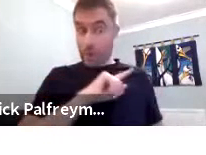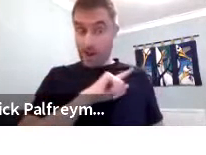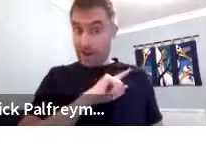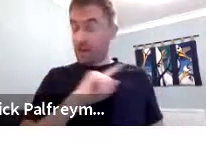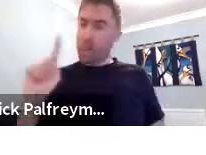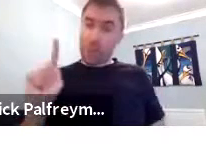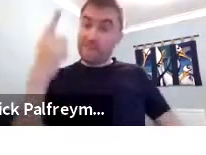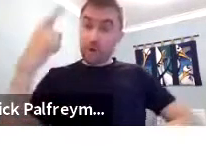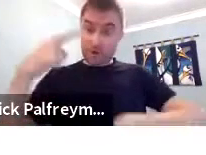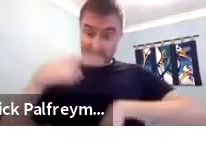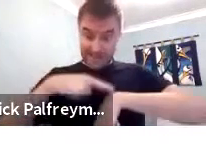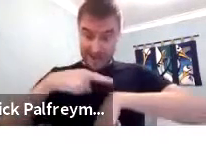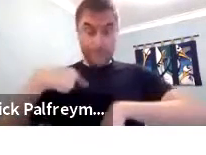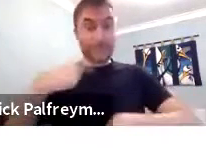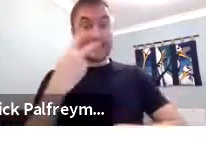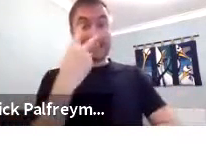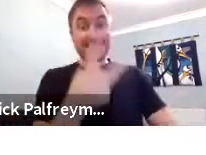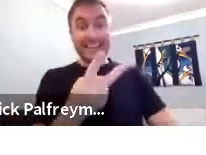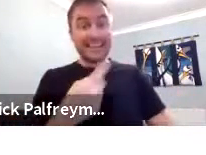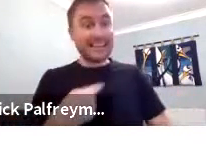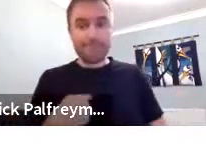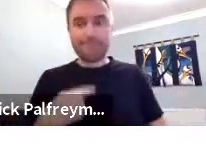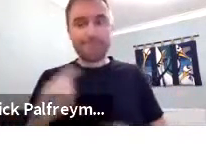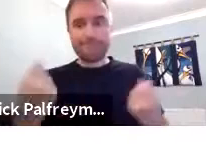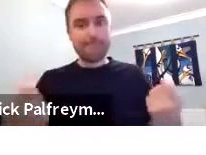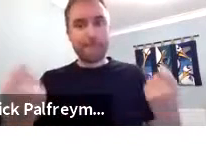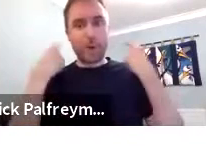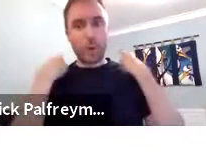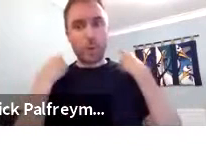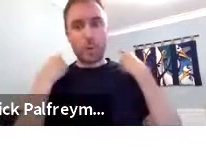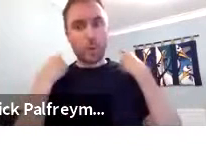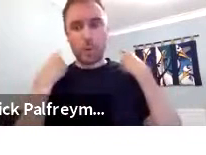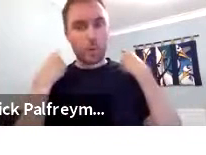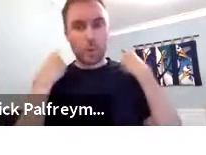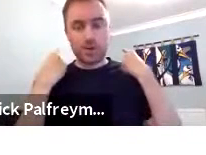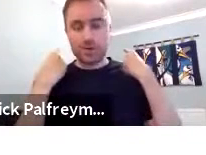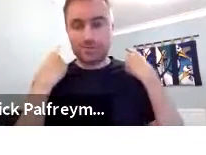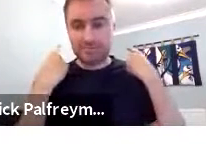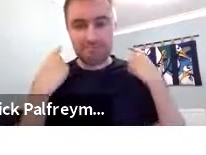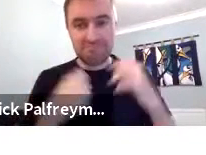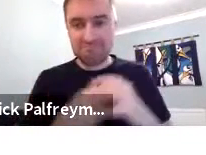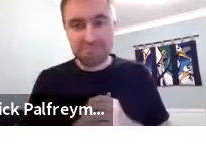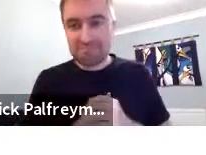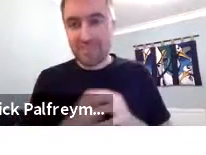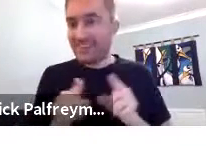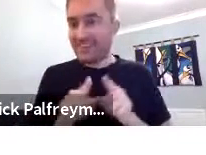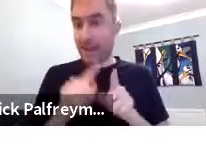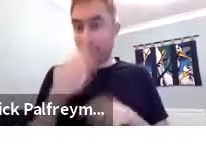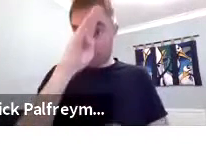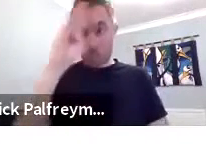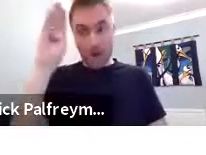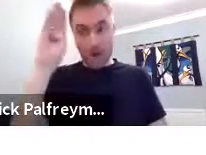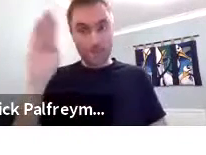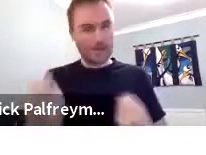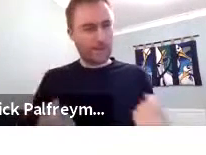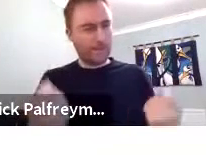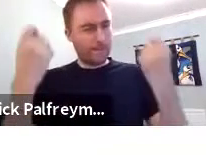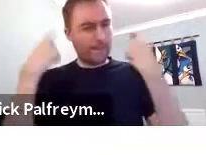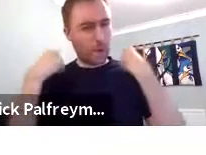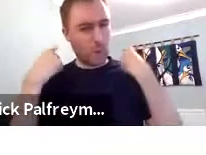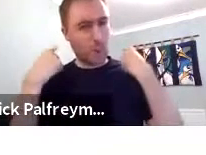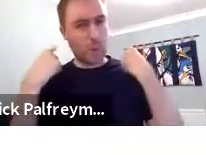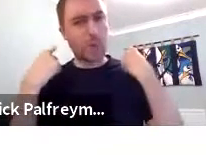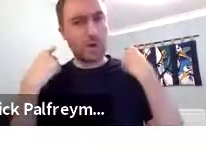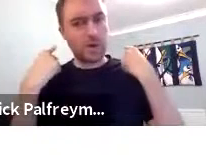And it's quite interesting for me because the first time I saw the clip, I thought, I don't understand that. I don't really know what she's